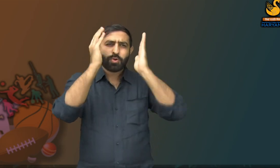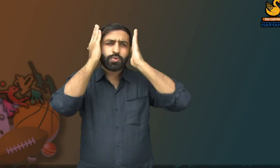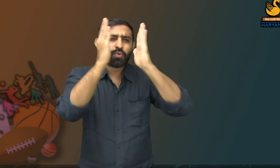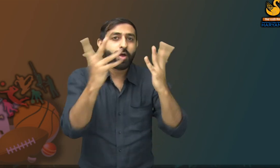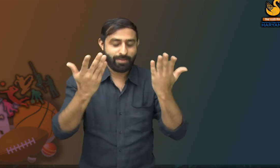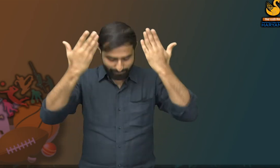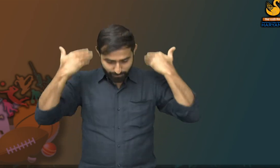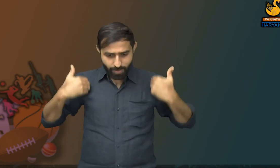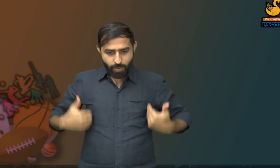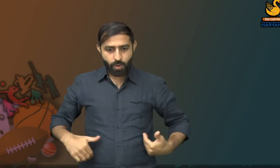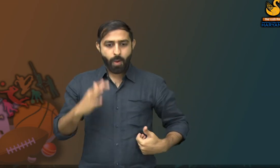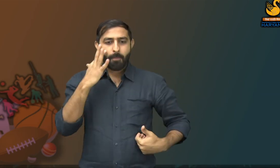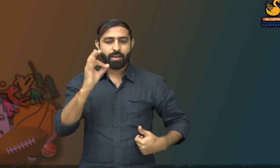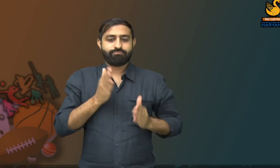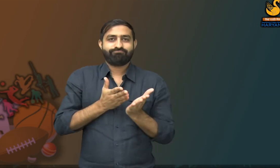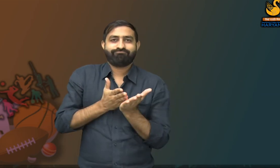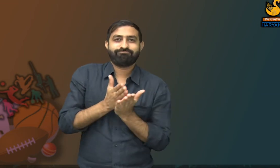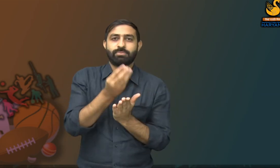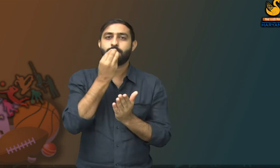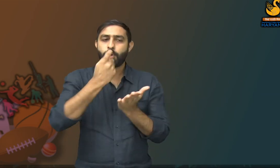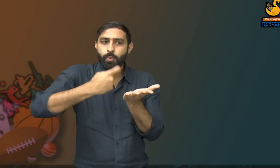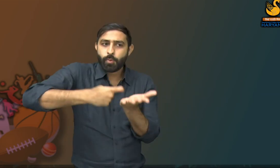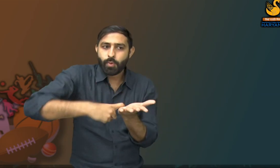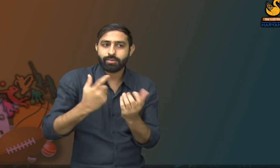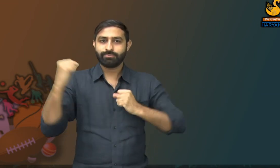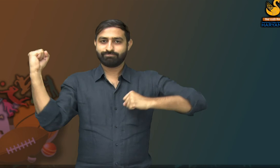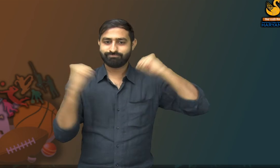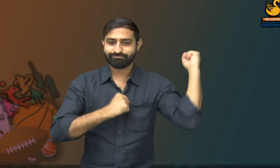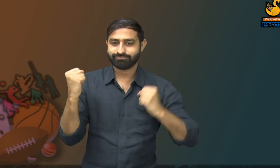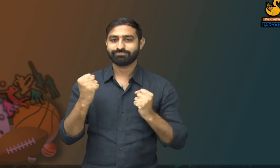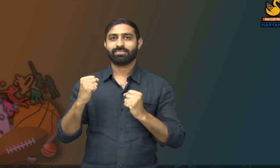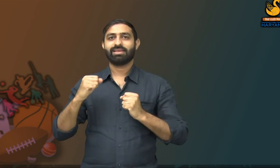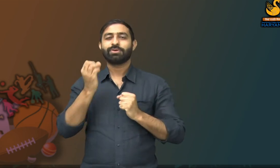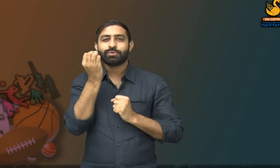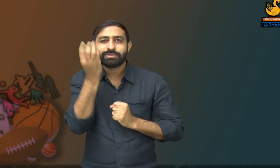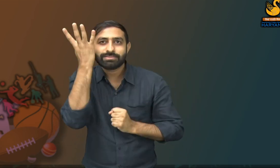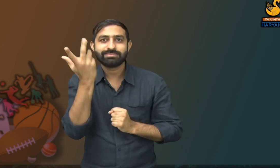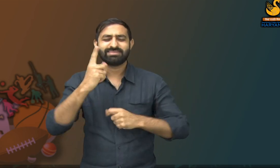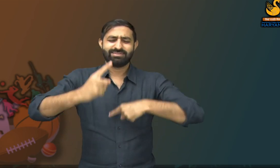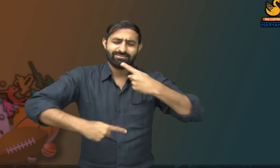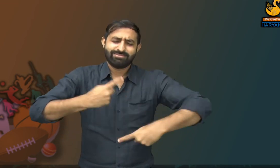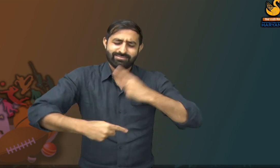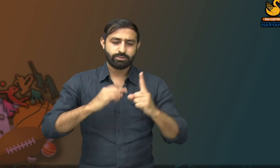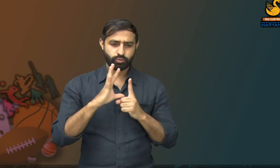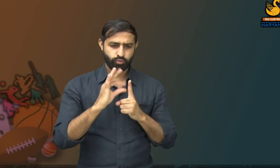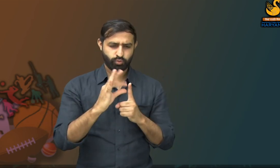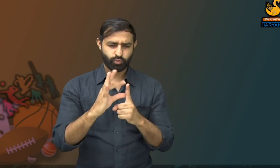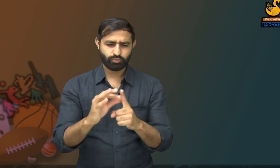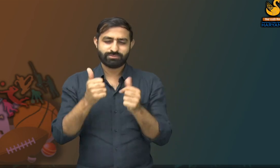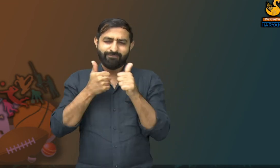responsibility to focus on taking care of your physical well-being by ensuring a good healthy and